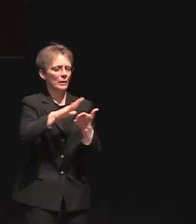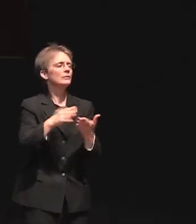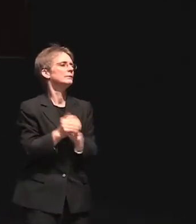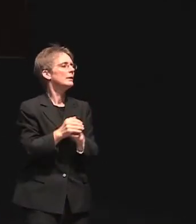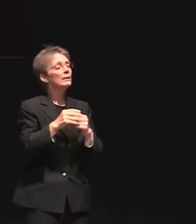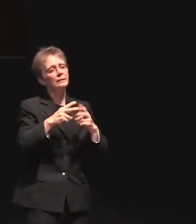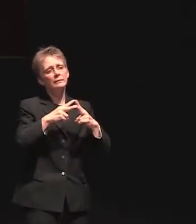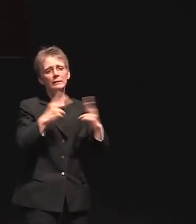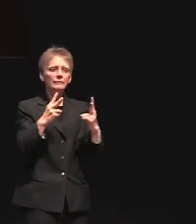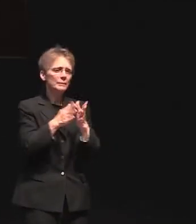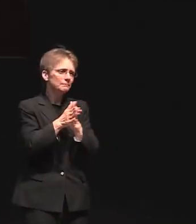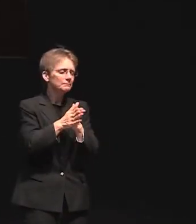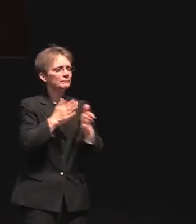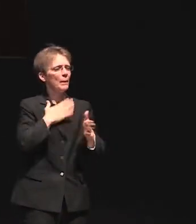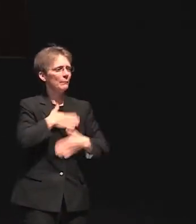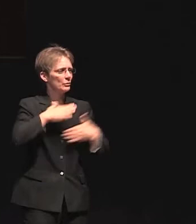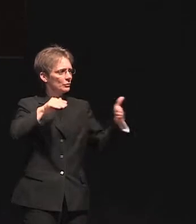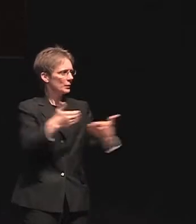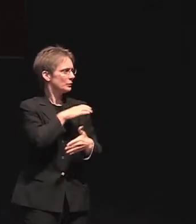it's my pleasure to introduce Congresswoman Edwards.